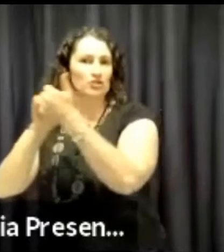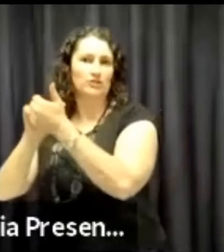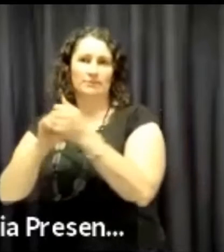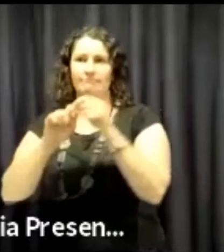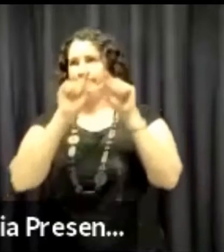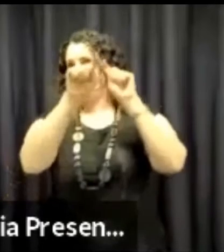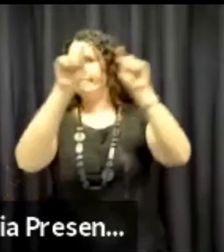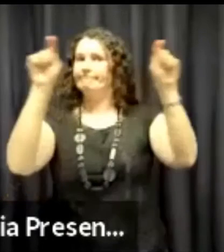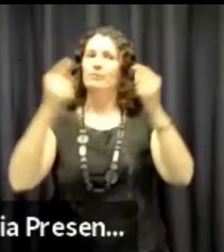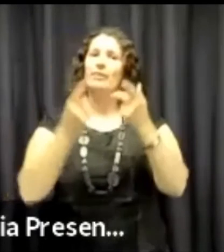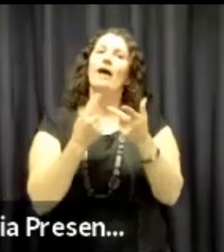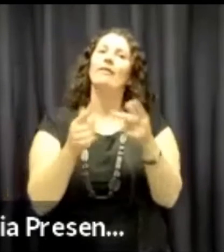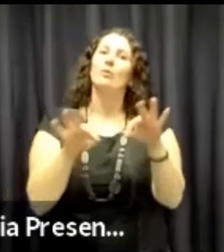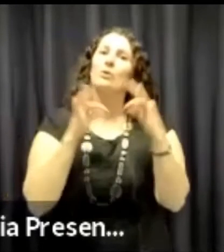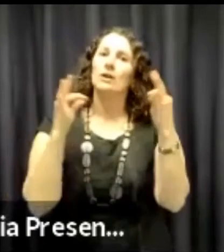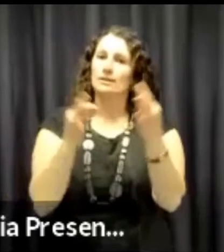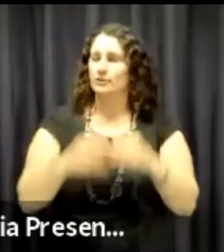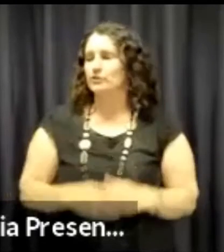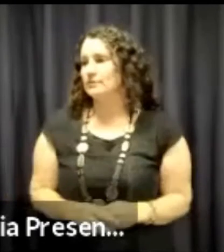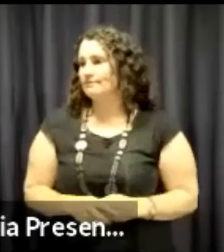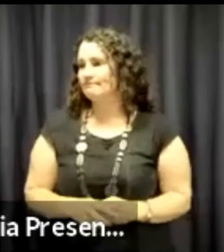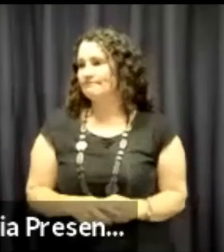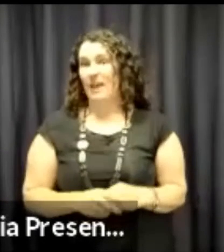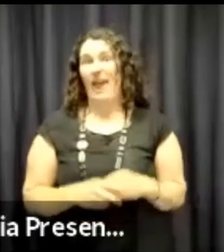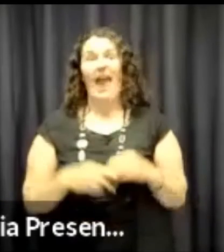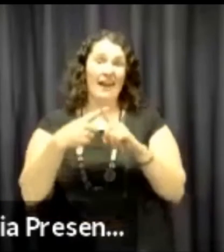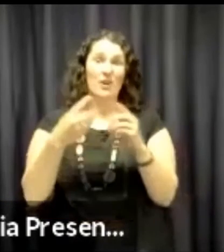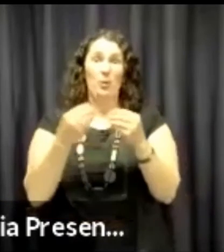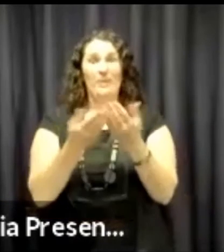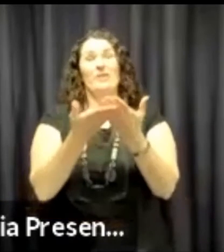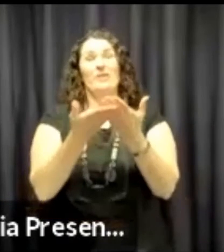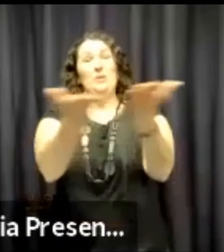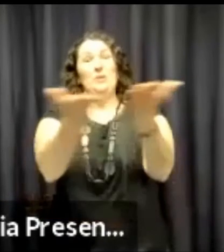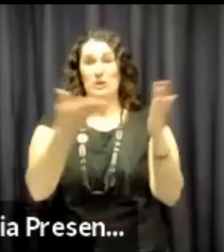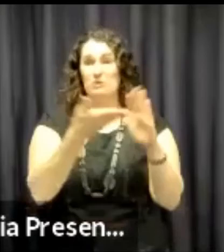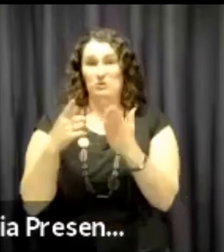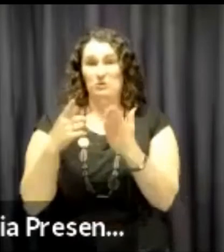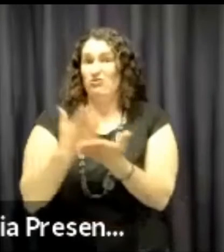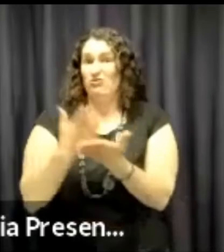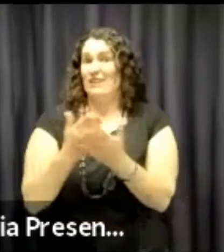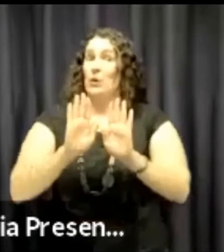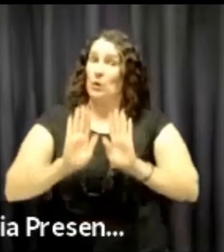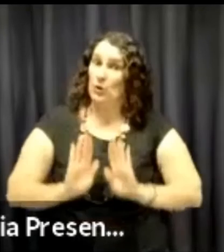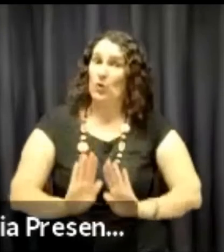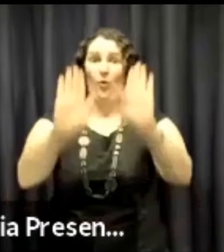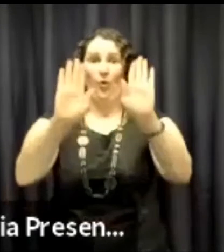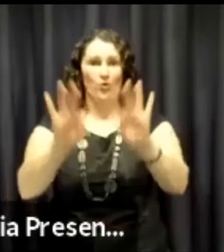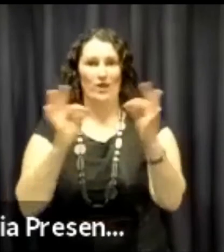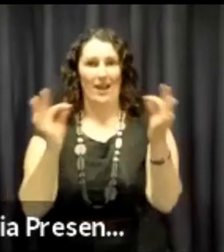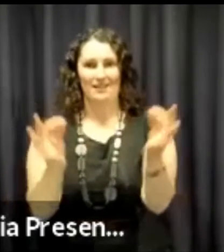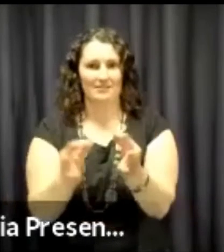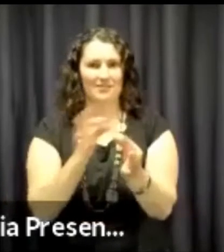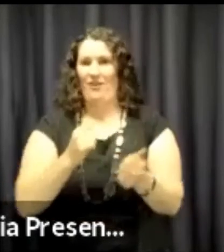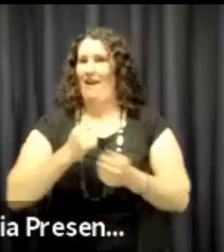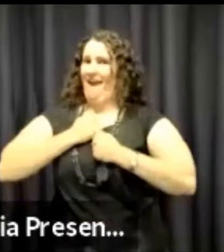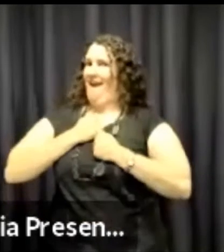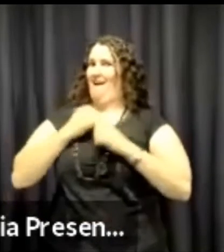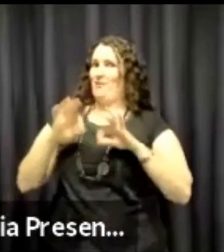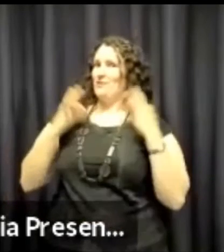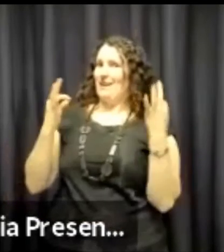and further consult and partner with external organisations. And of course with you all as a community, because it is your organisation,